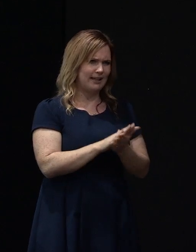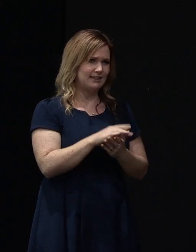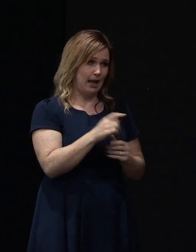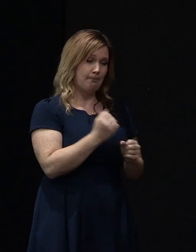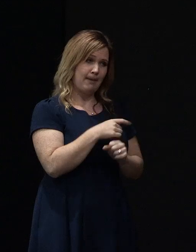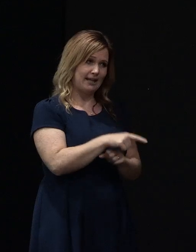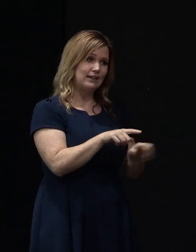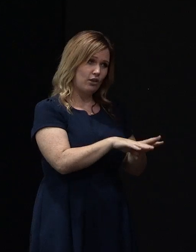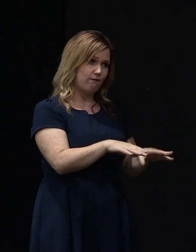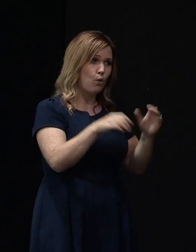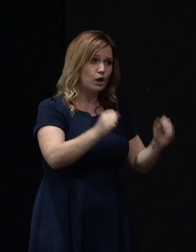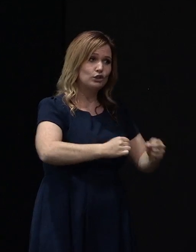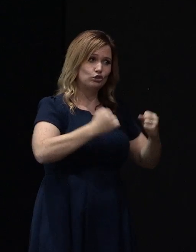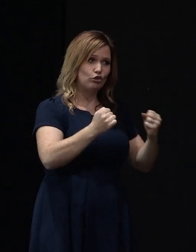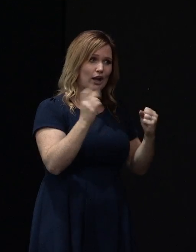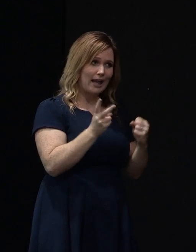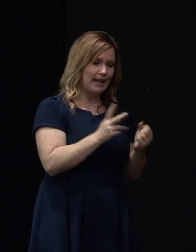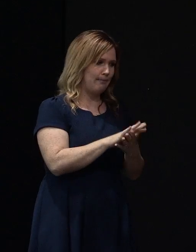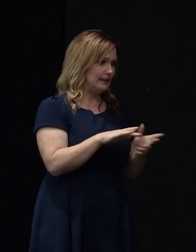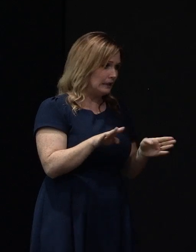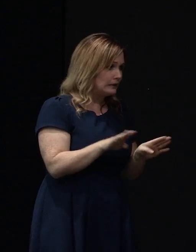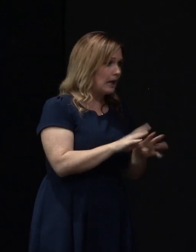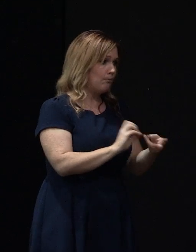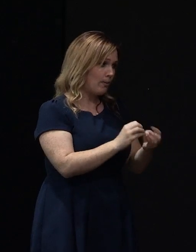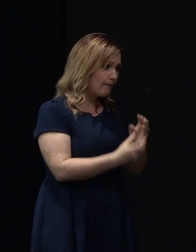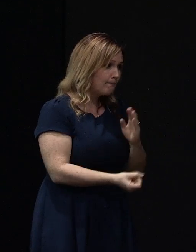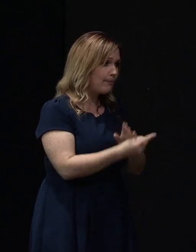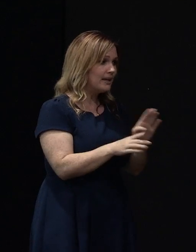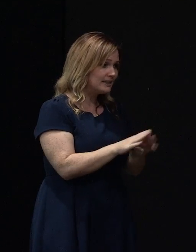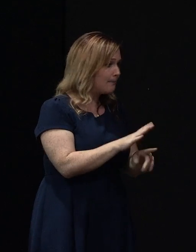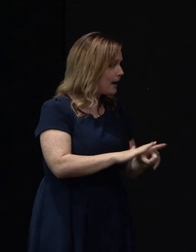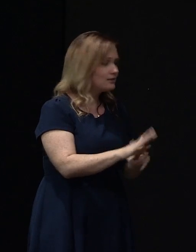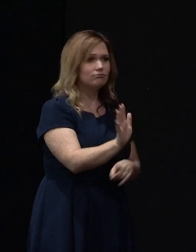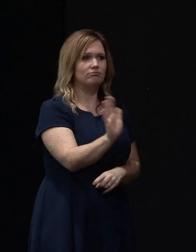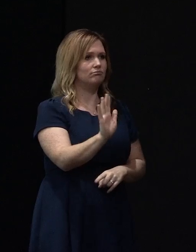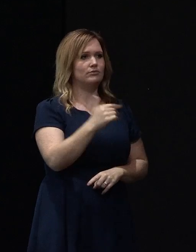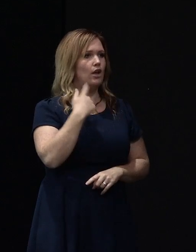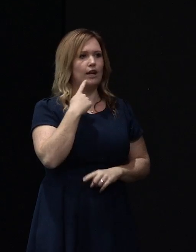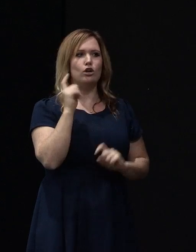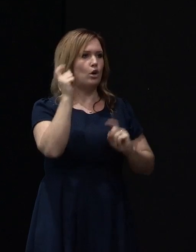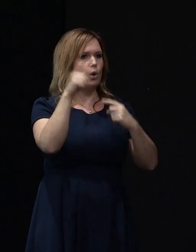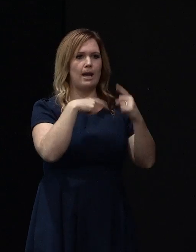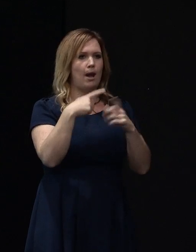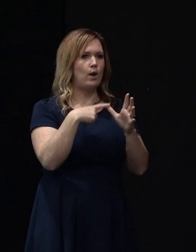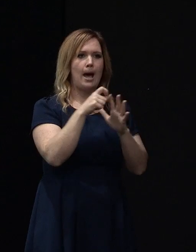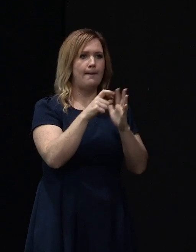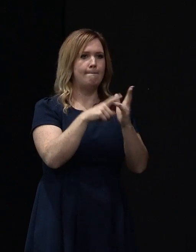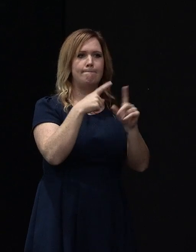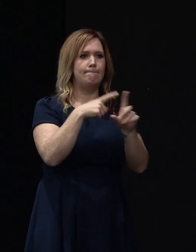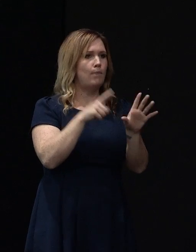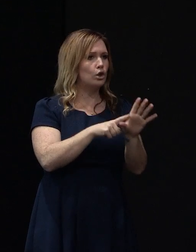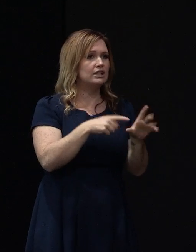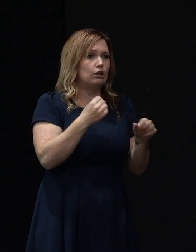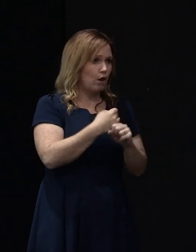the strength in the concrete. So, you know, I don't personally have any worries with the epoxy grout being a good product to use